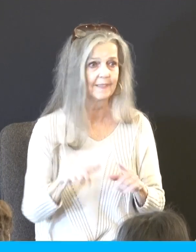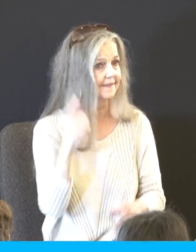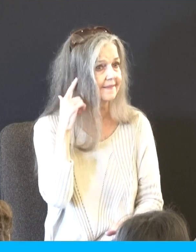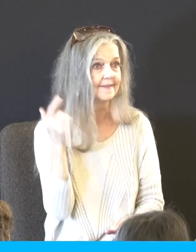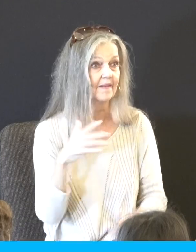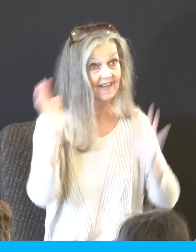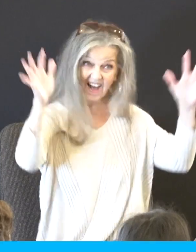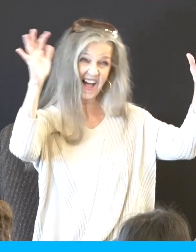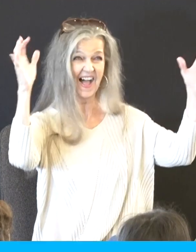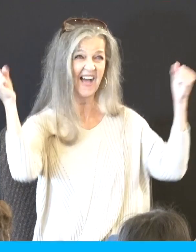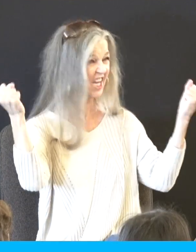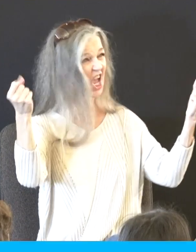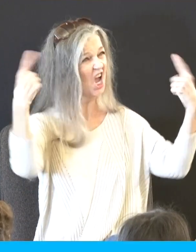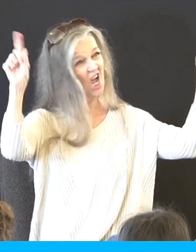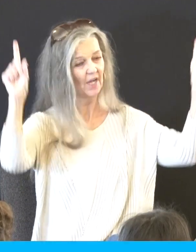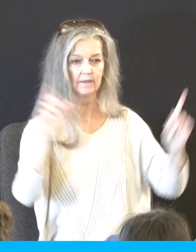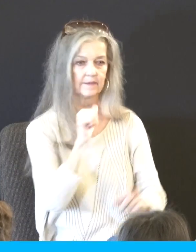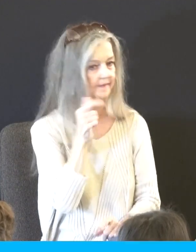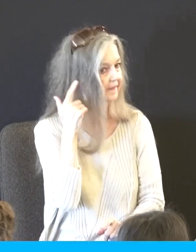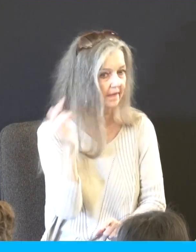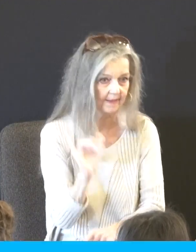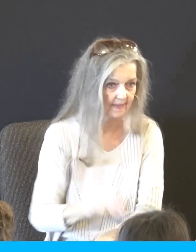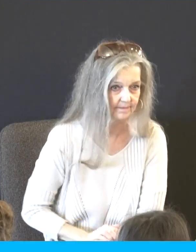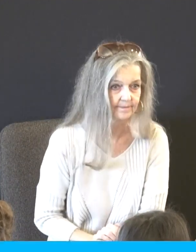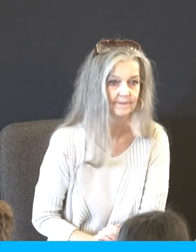buddy, we're just playing hide-seek, you know. He won't play anymore.